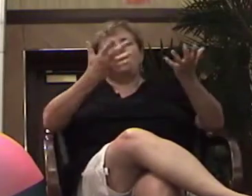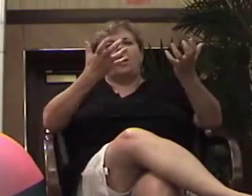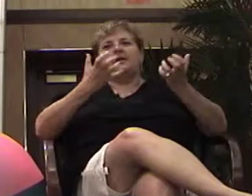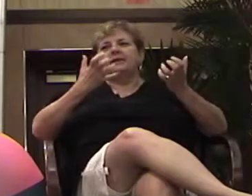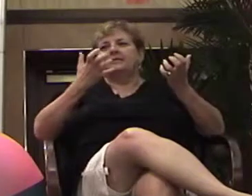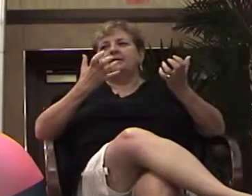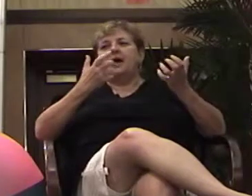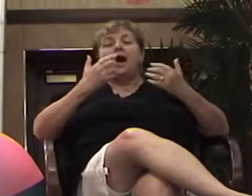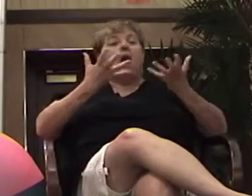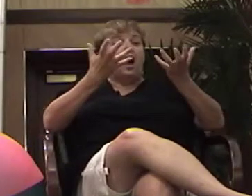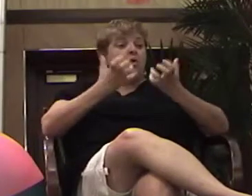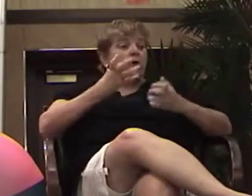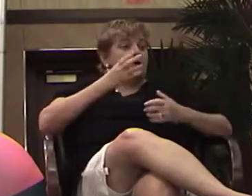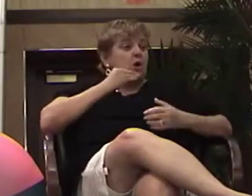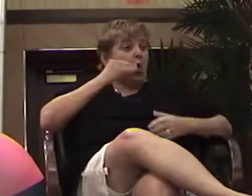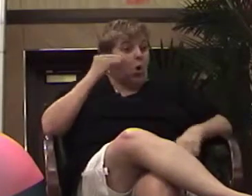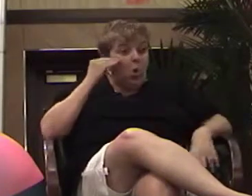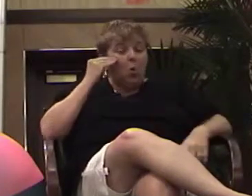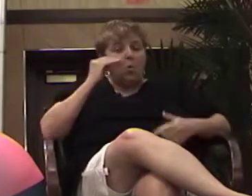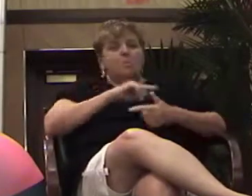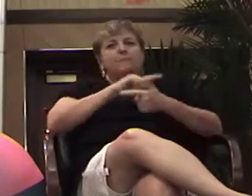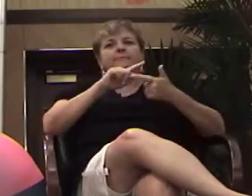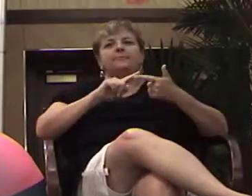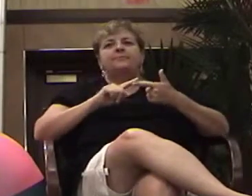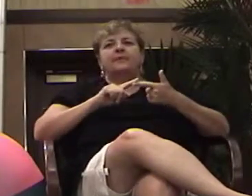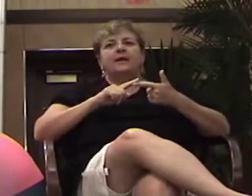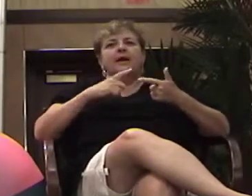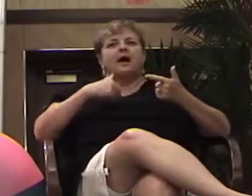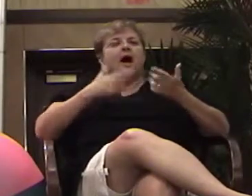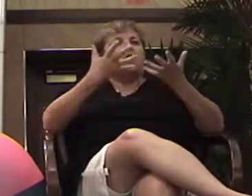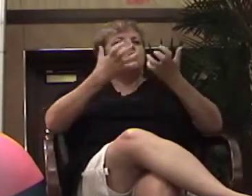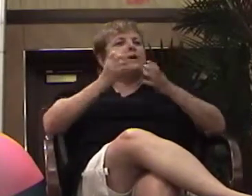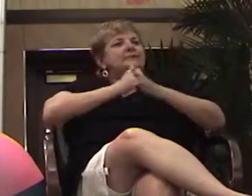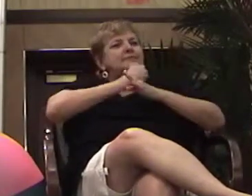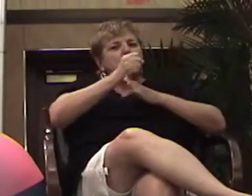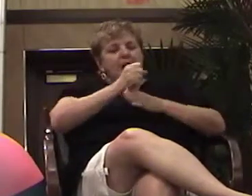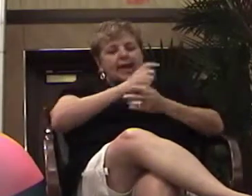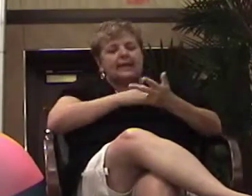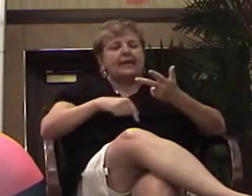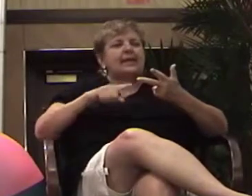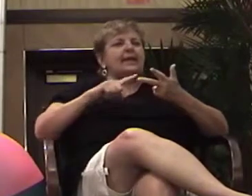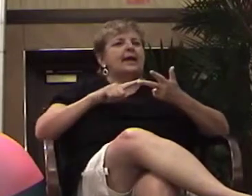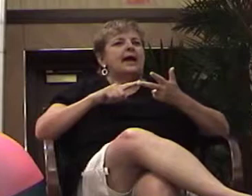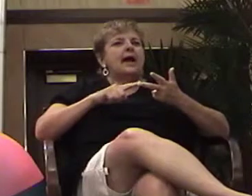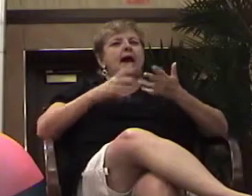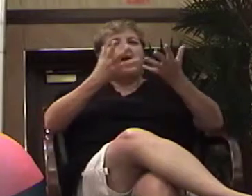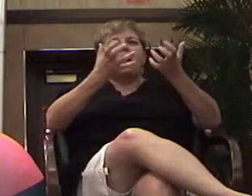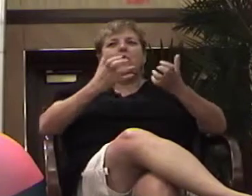a home of my own. I wanted sobriety. I wanted my babies.